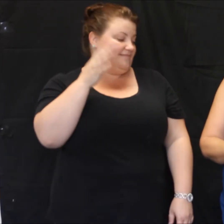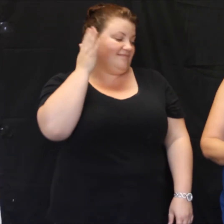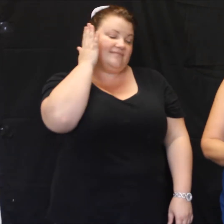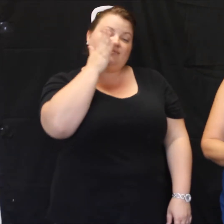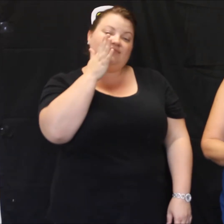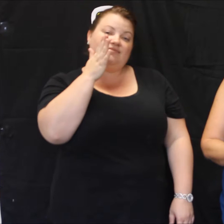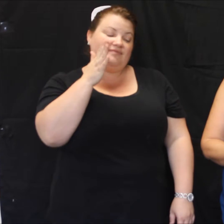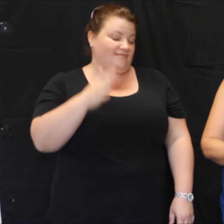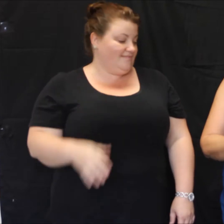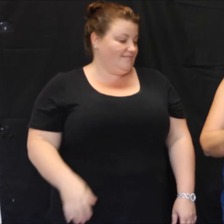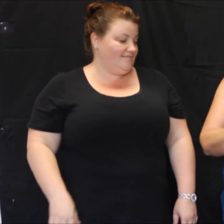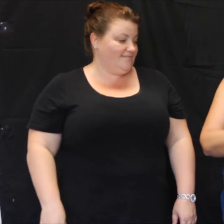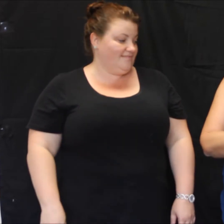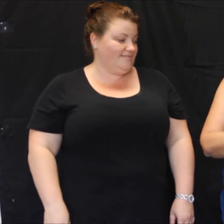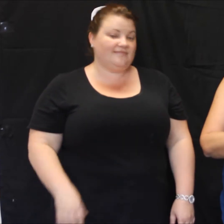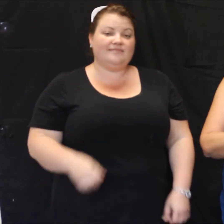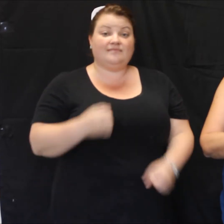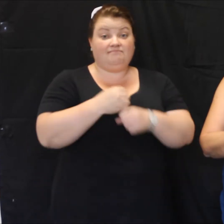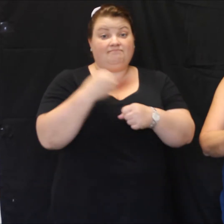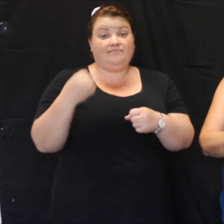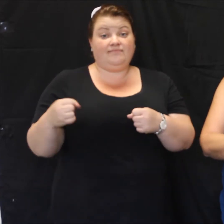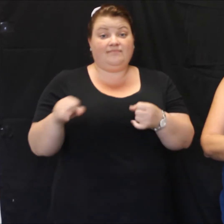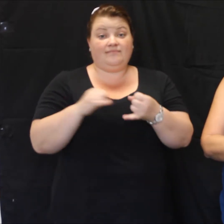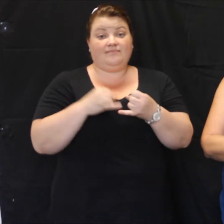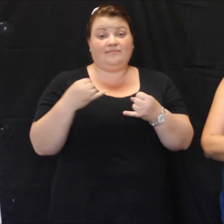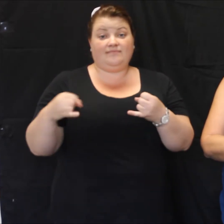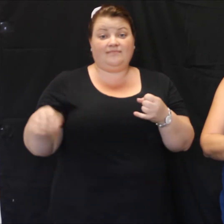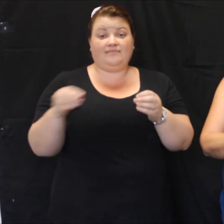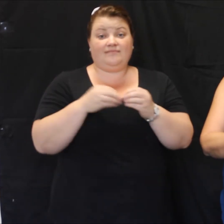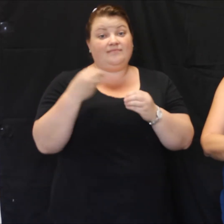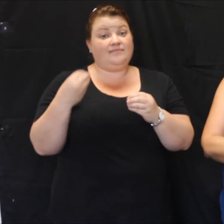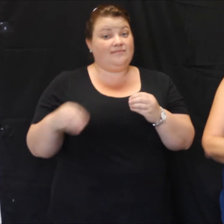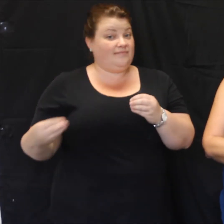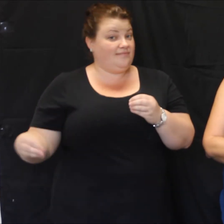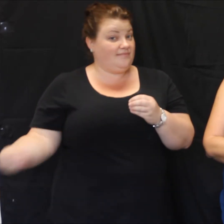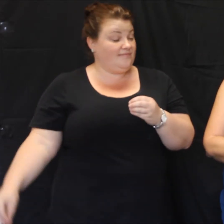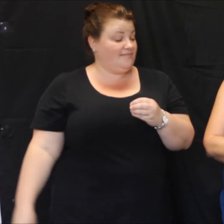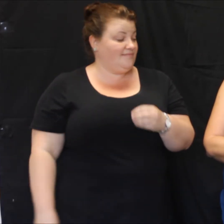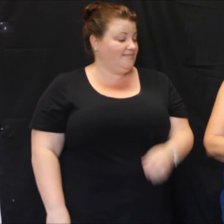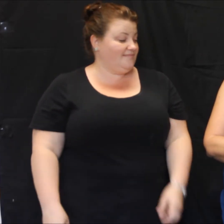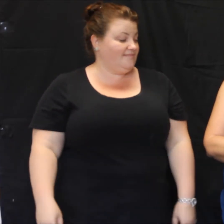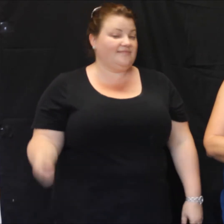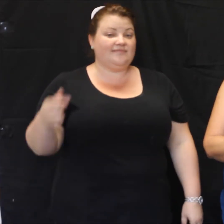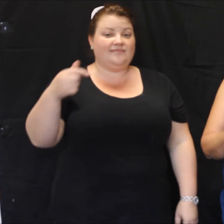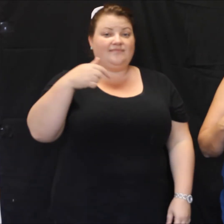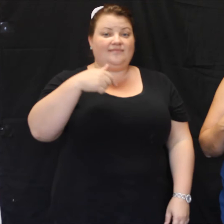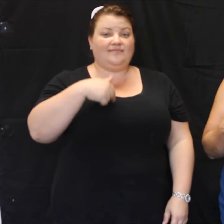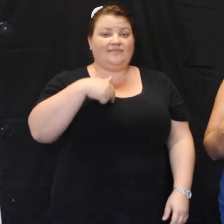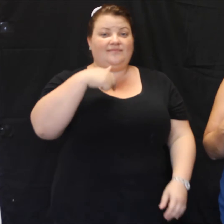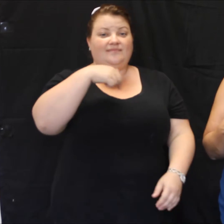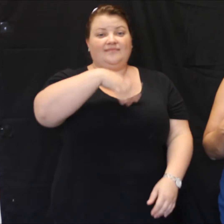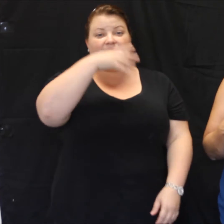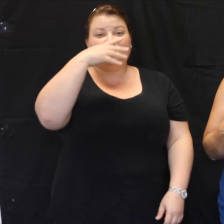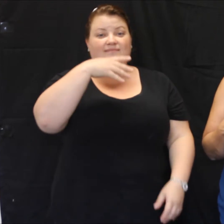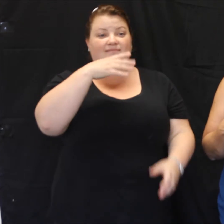grey, gold and silver and bronze. I can paint a